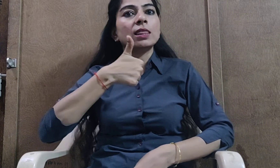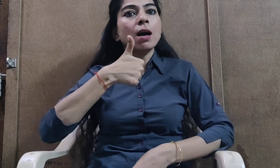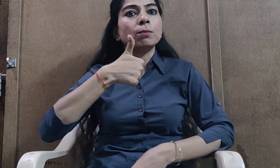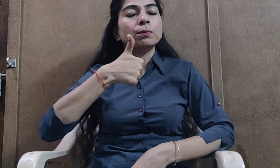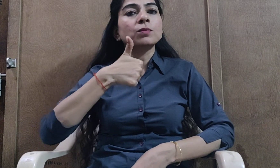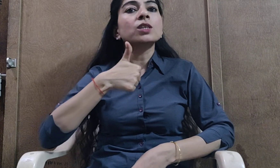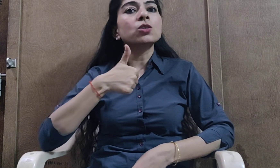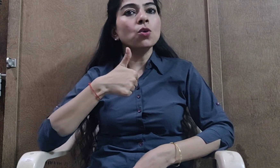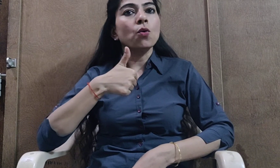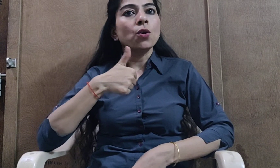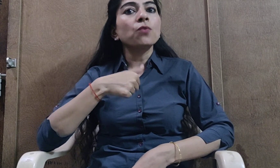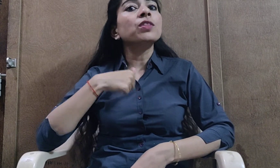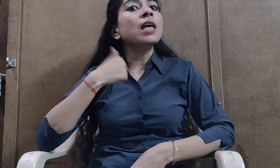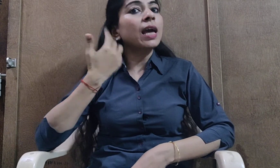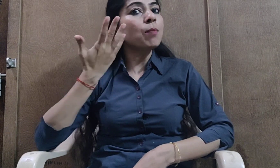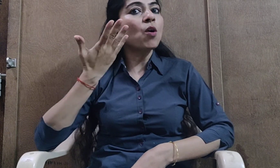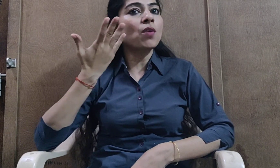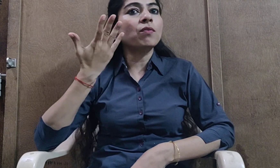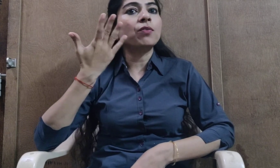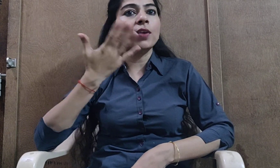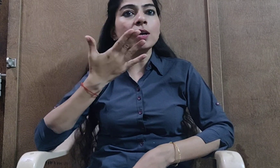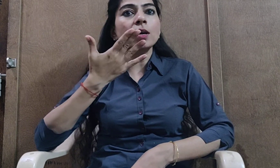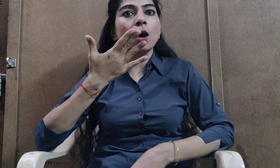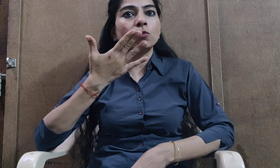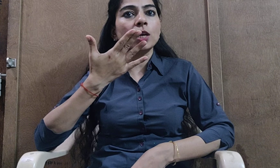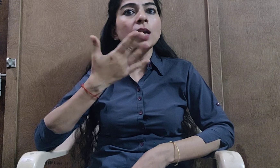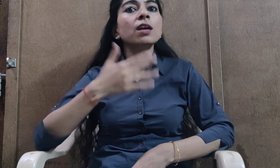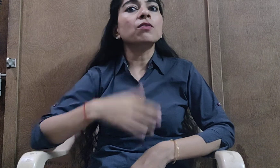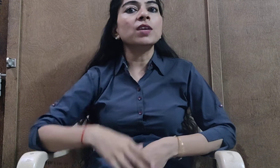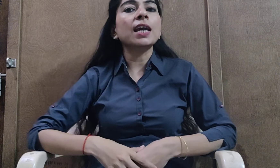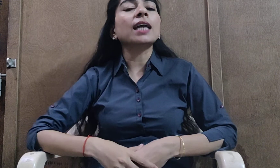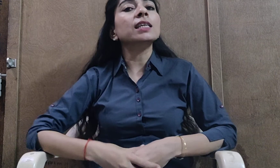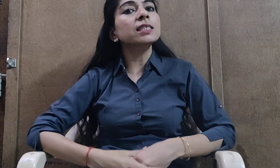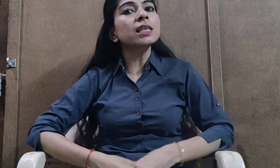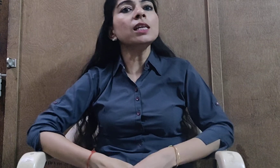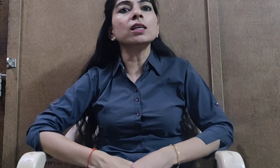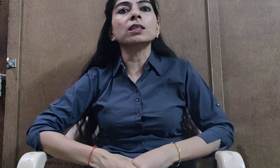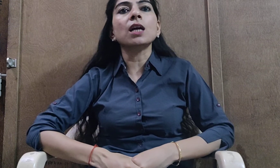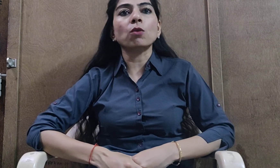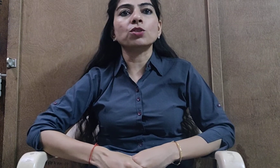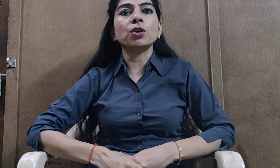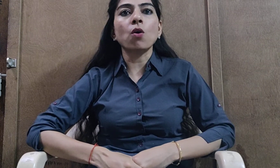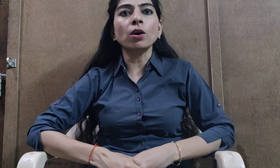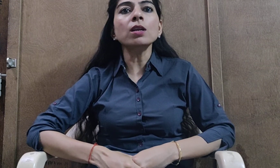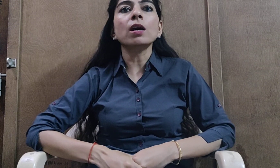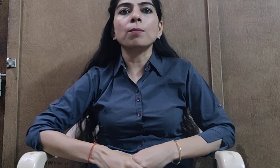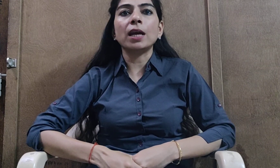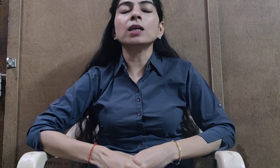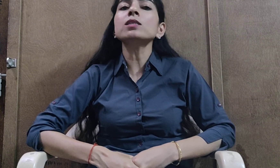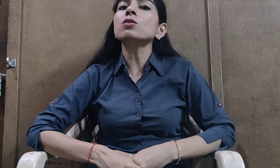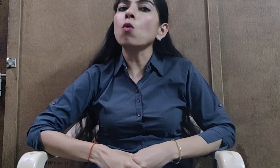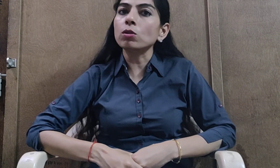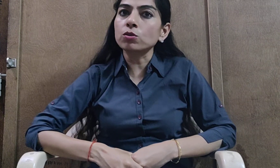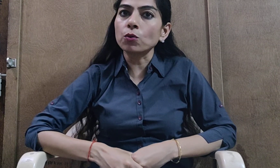thumb. So with the help of our finger counting we can easily learn counting on abecus also.